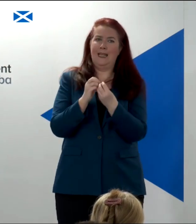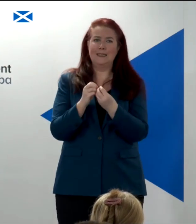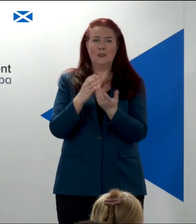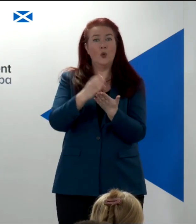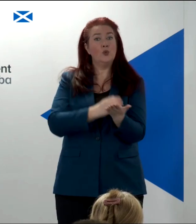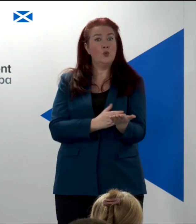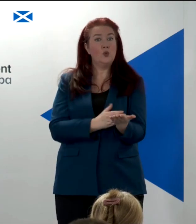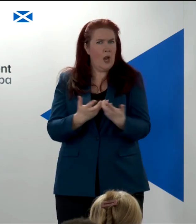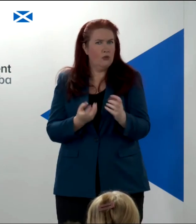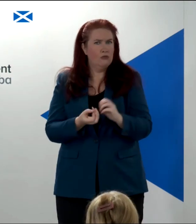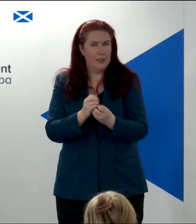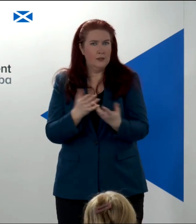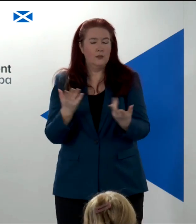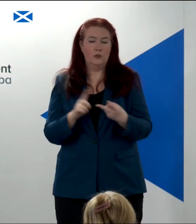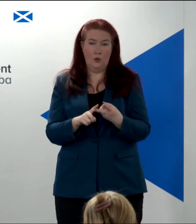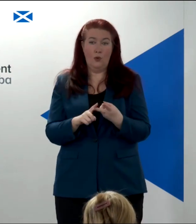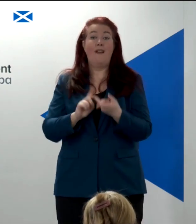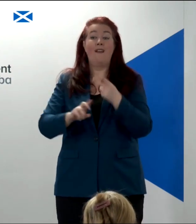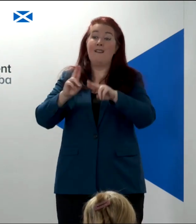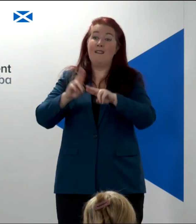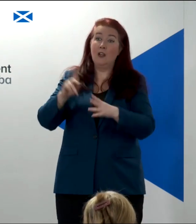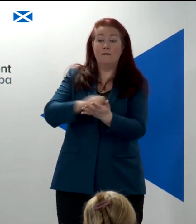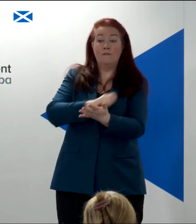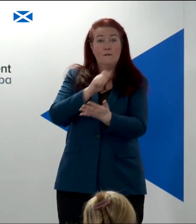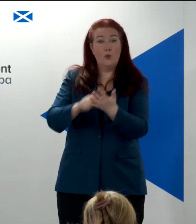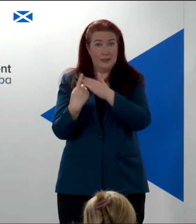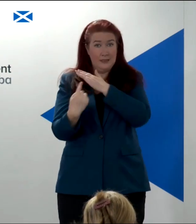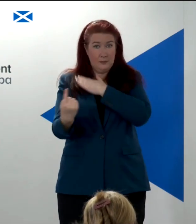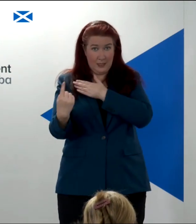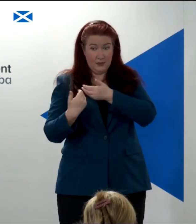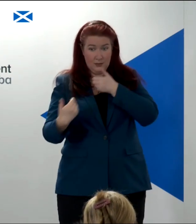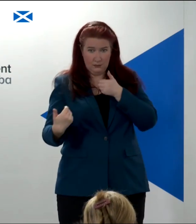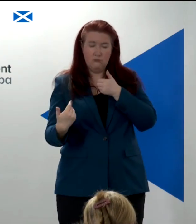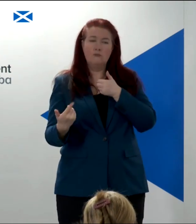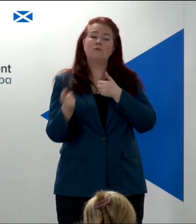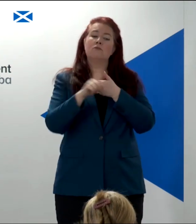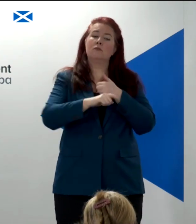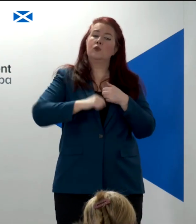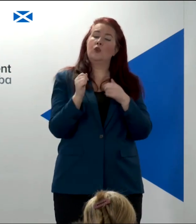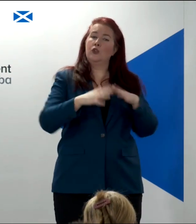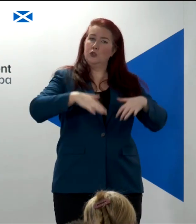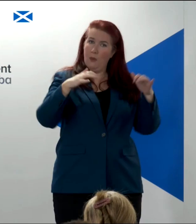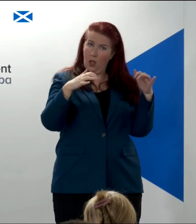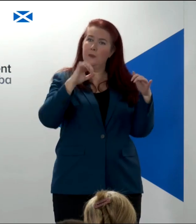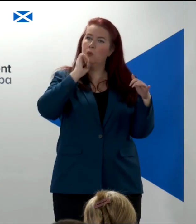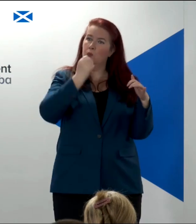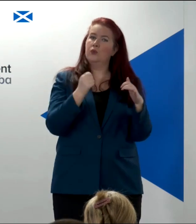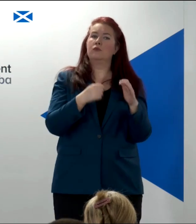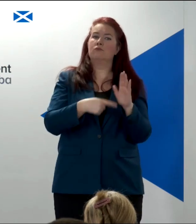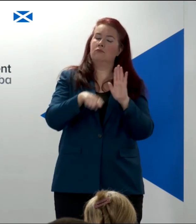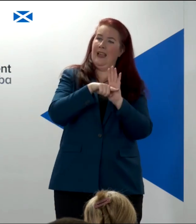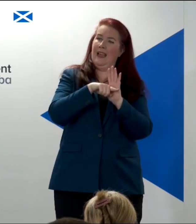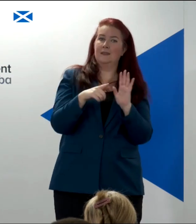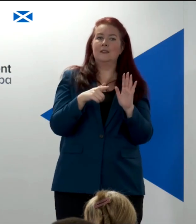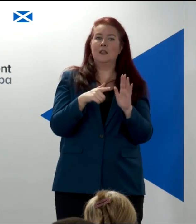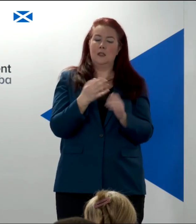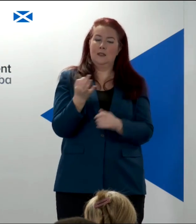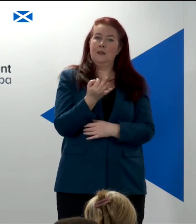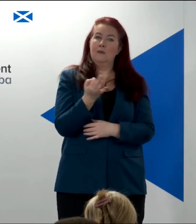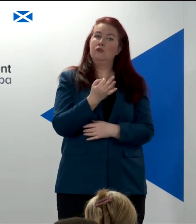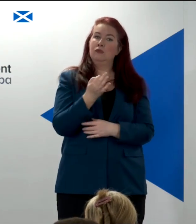that after a vote for independence, the devolved Scottish parliament would legislate on an interim constitution.